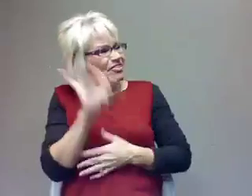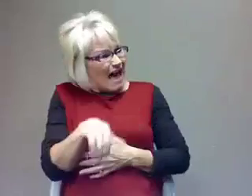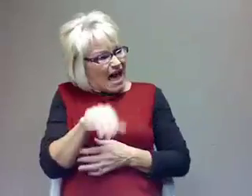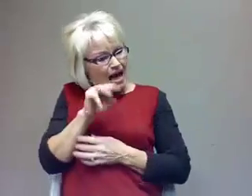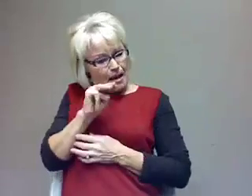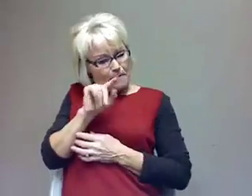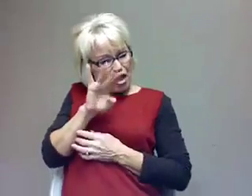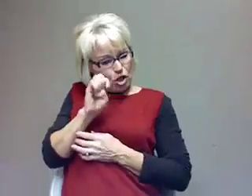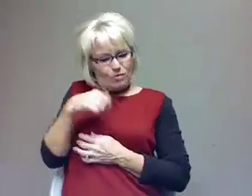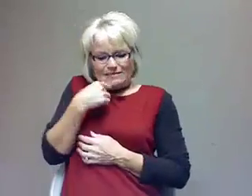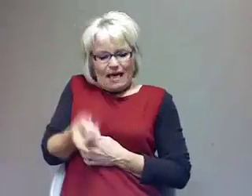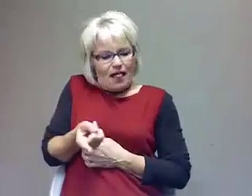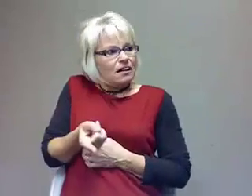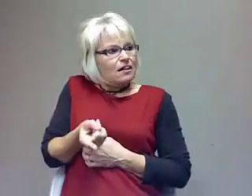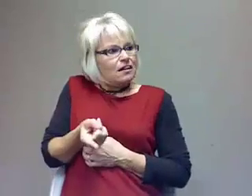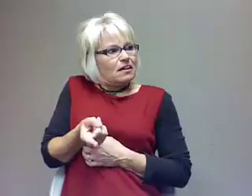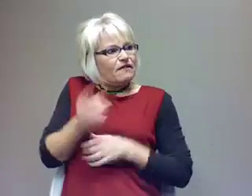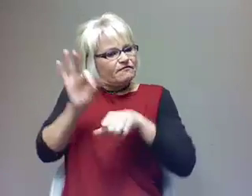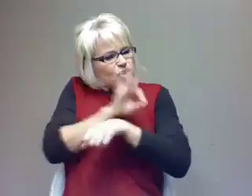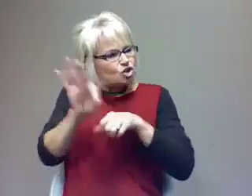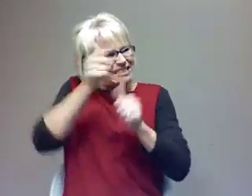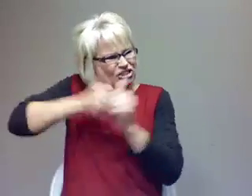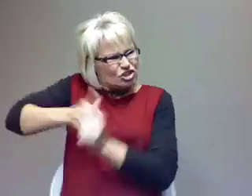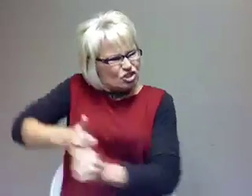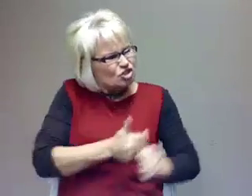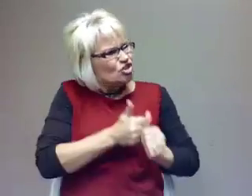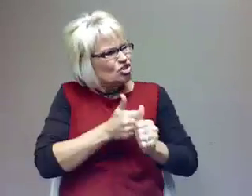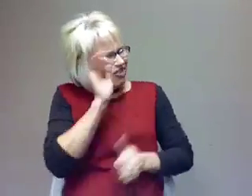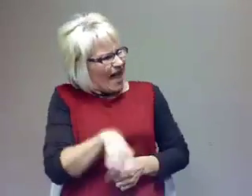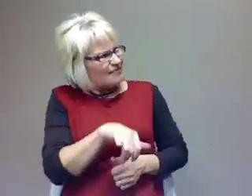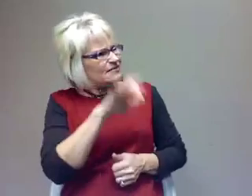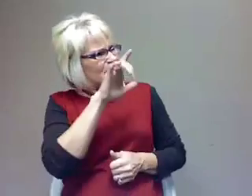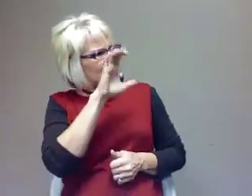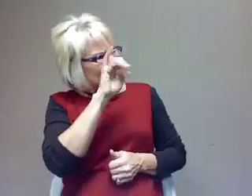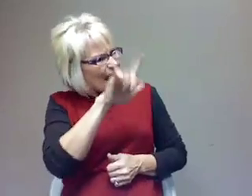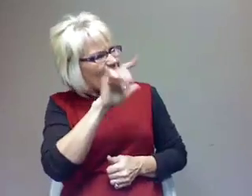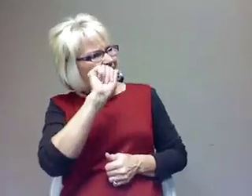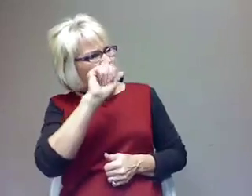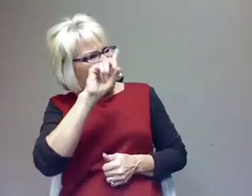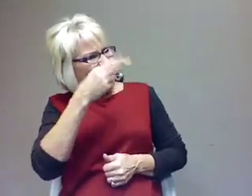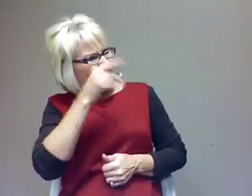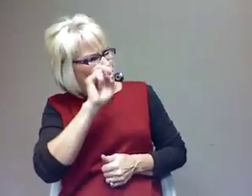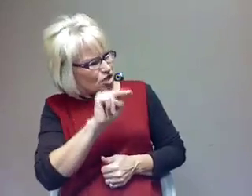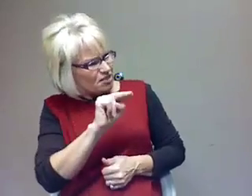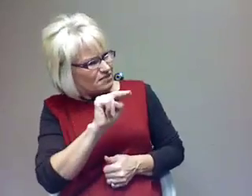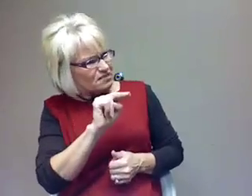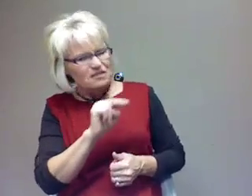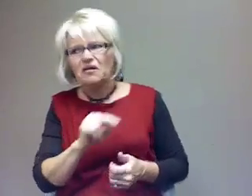And this one is a cell adhesion molecule. And I'm like, All right. He said, No, Louie. It's like the rebar of the human body.